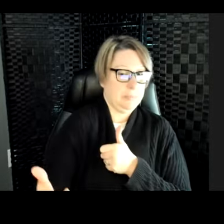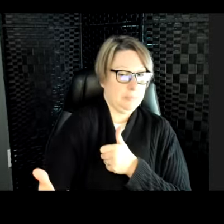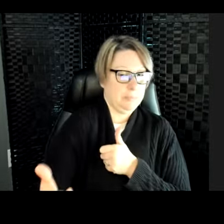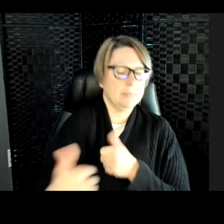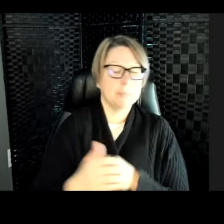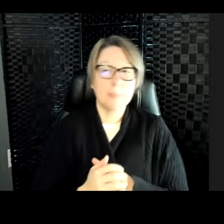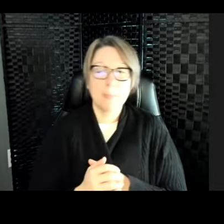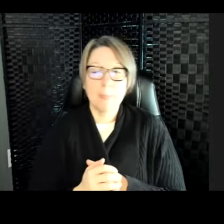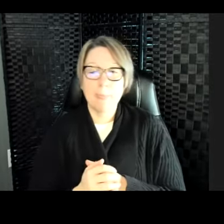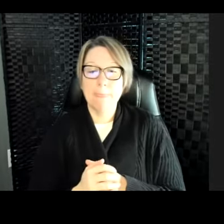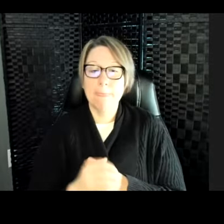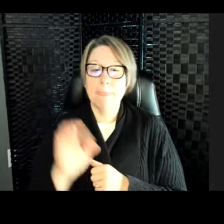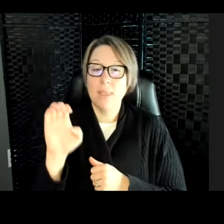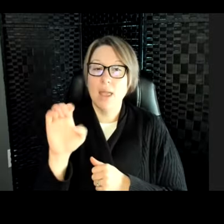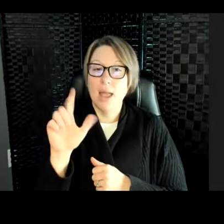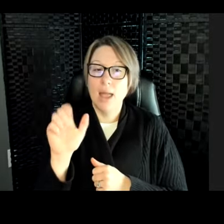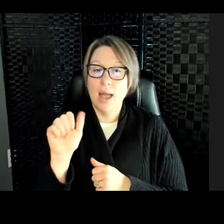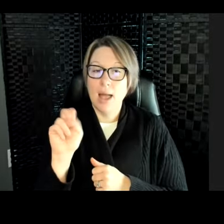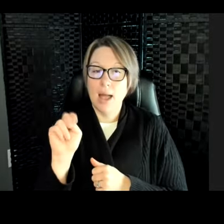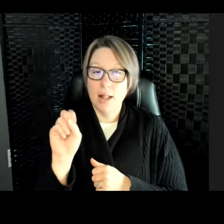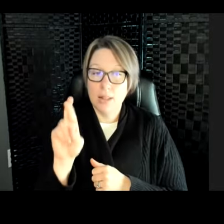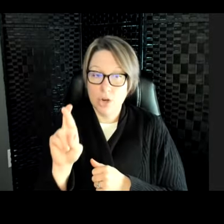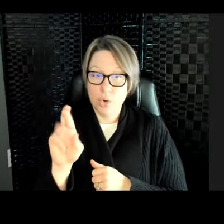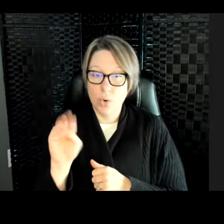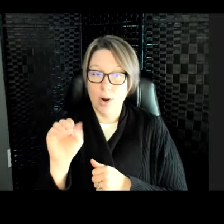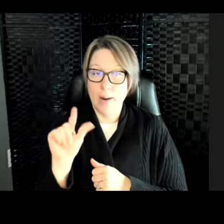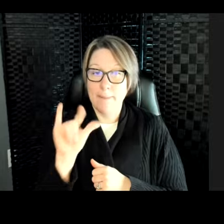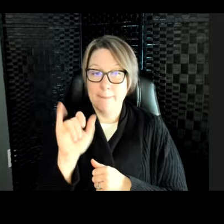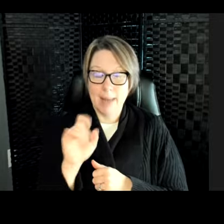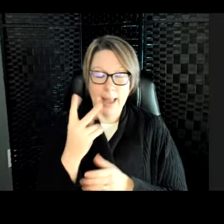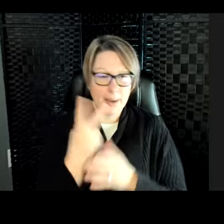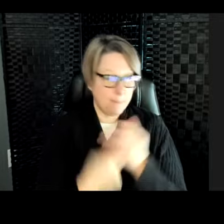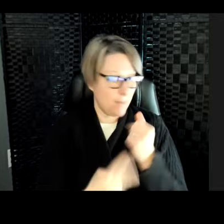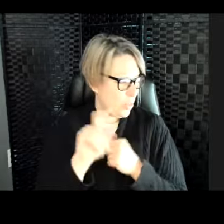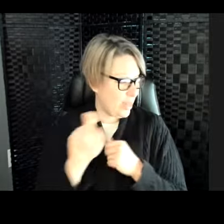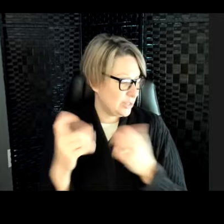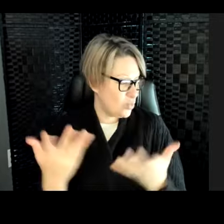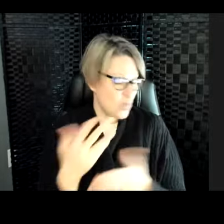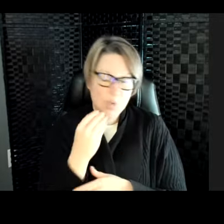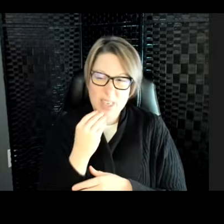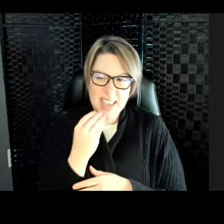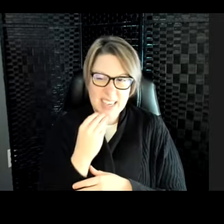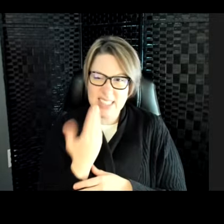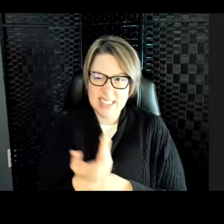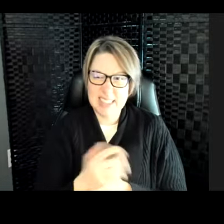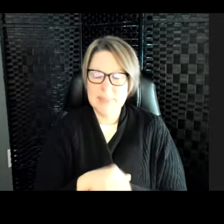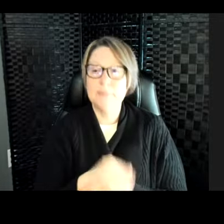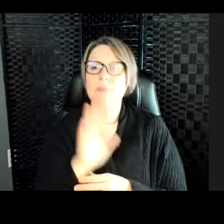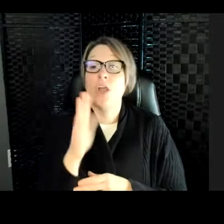Eleanor and Maggie both asked what they eat. Their favorite type of leaf